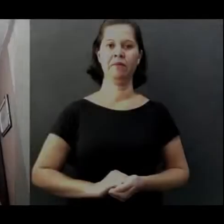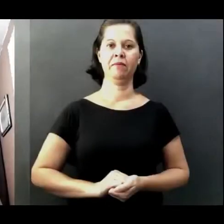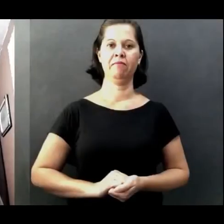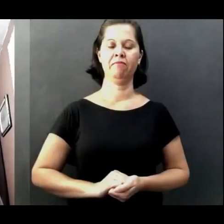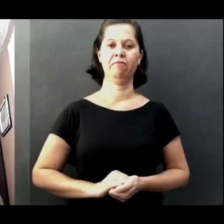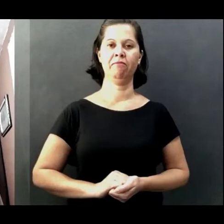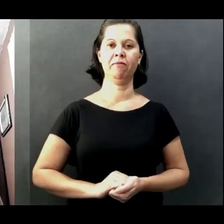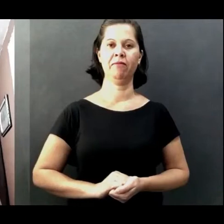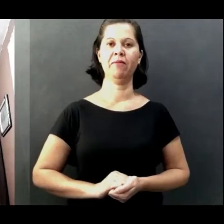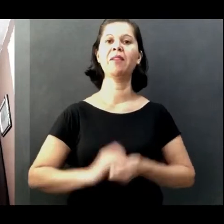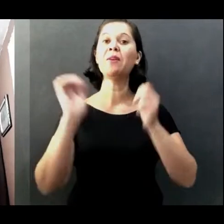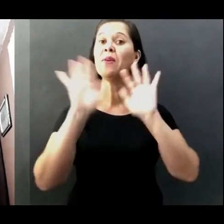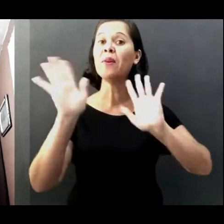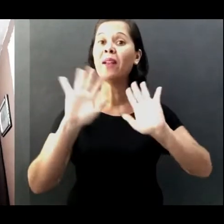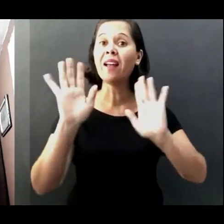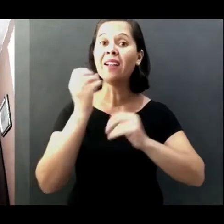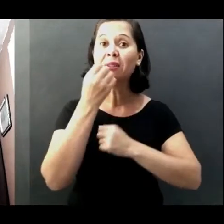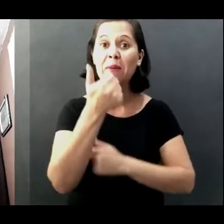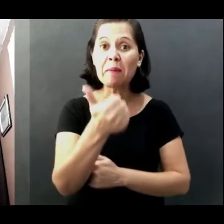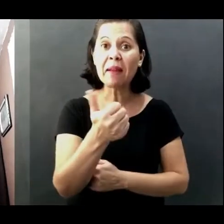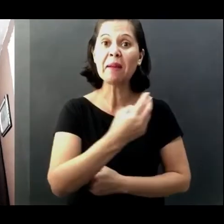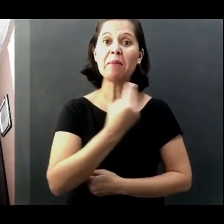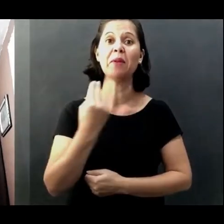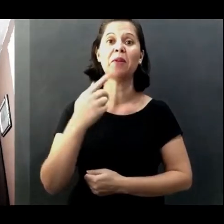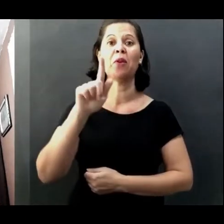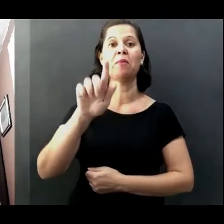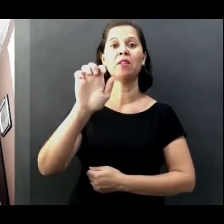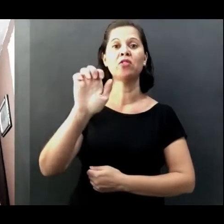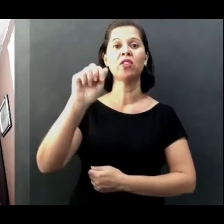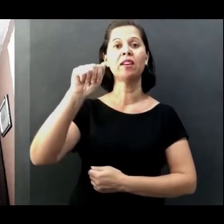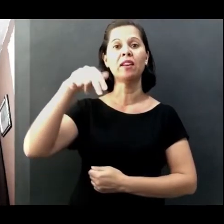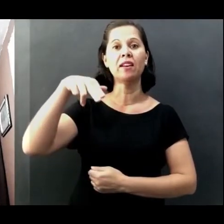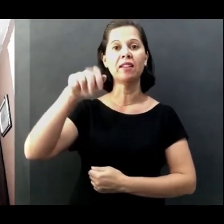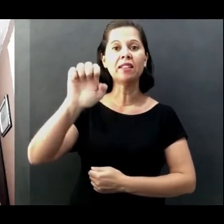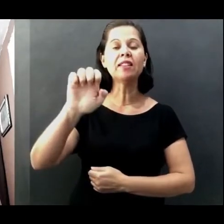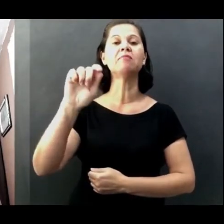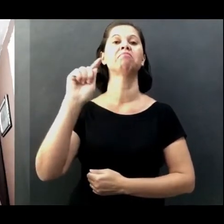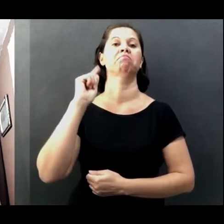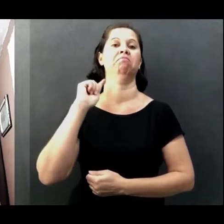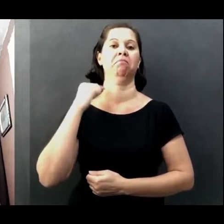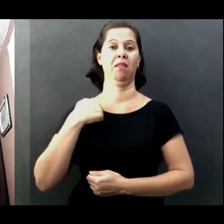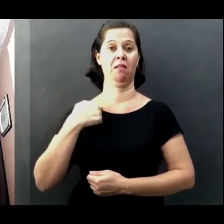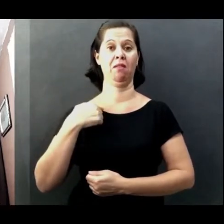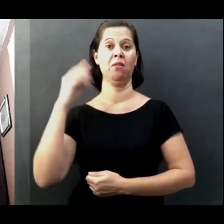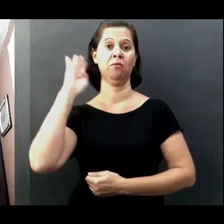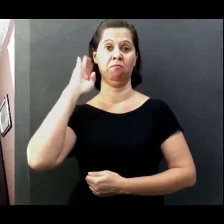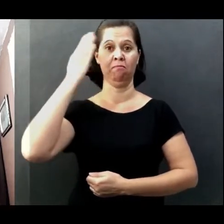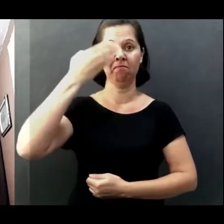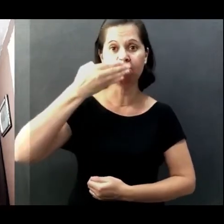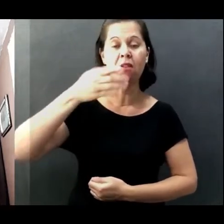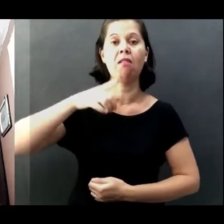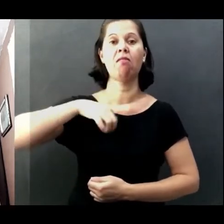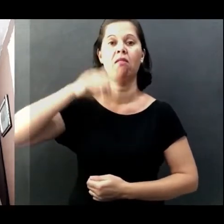Hey guys, what's up? My name is Jeanne, I'm deafblind, I have low vision and I'm hearing impaired.